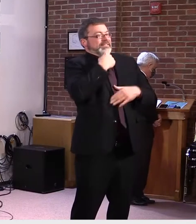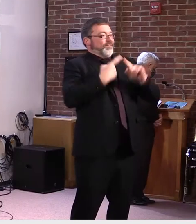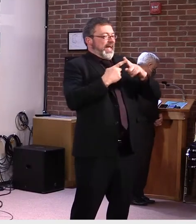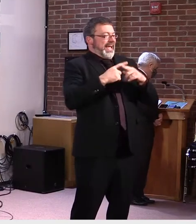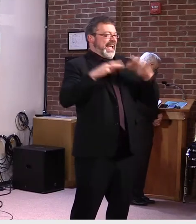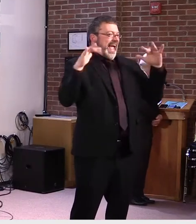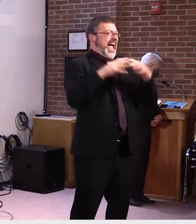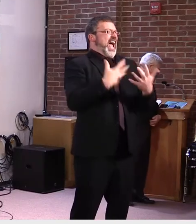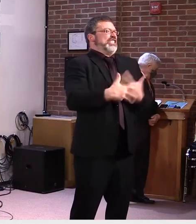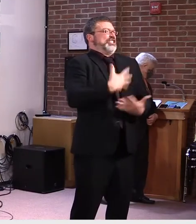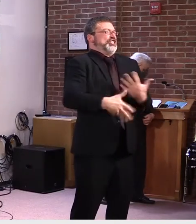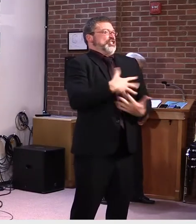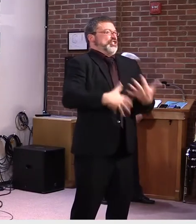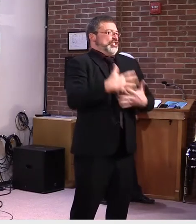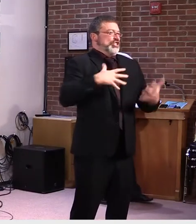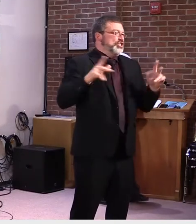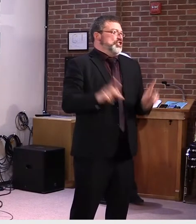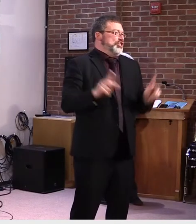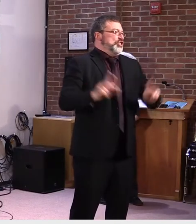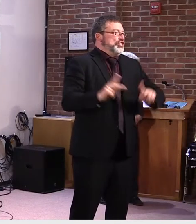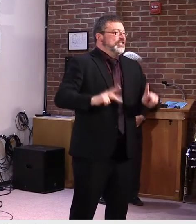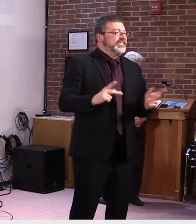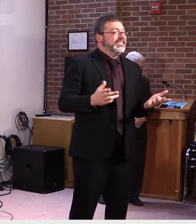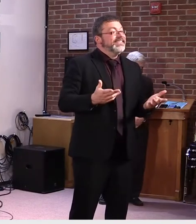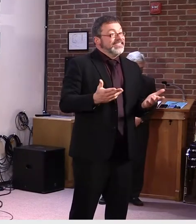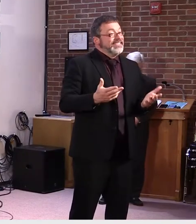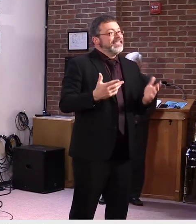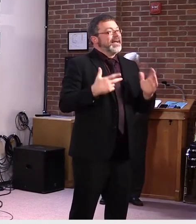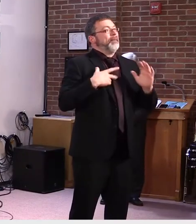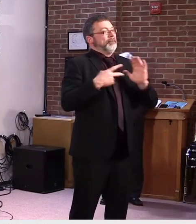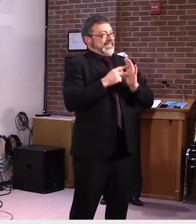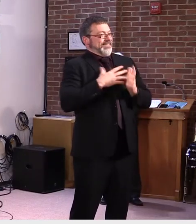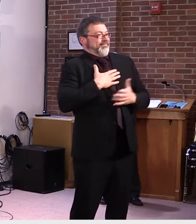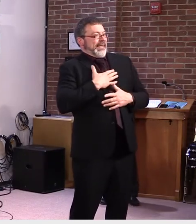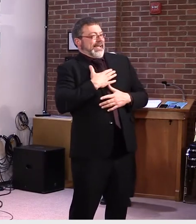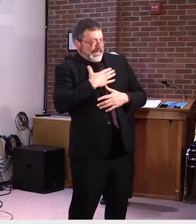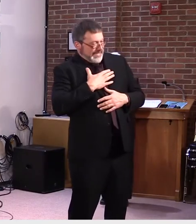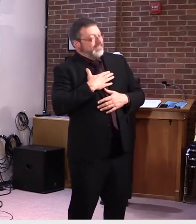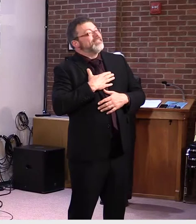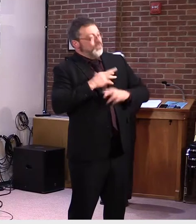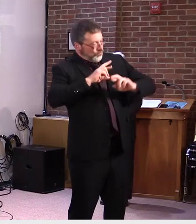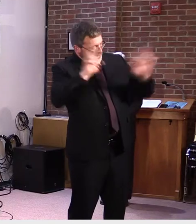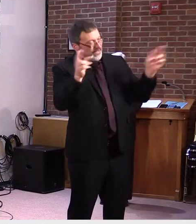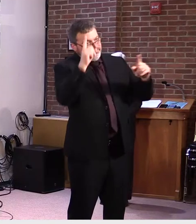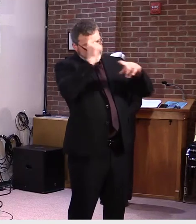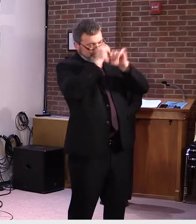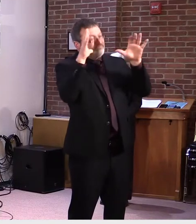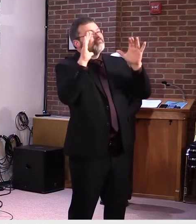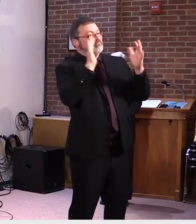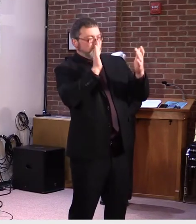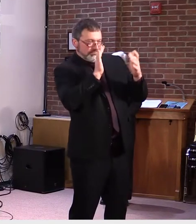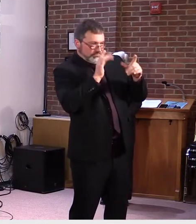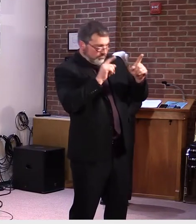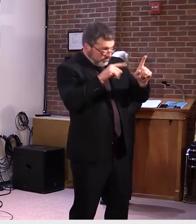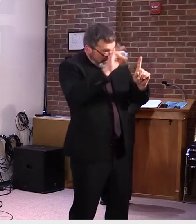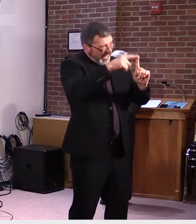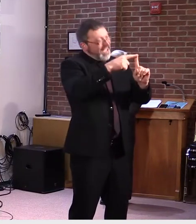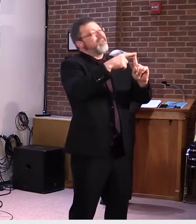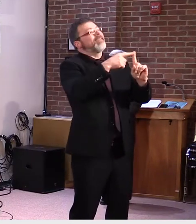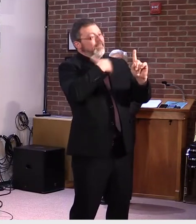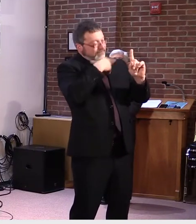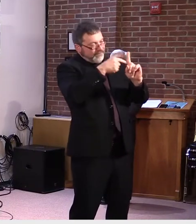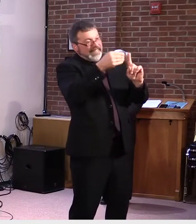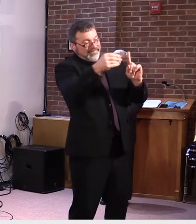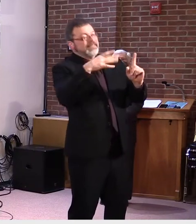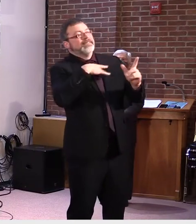might be accustomed to from a time when we were all staying at home and had very few contacts. One thing I'm heartened by,